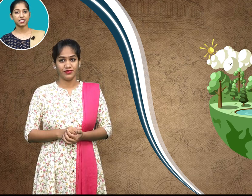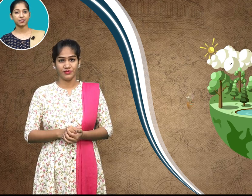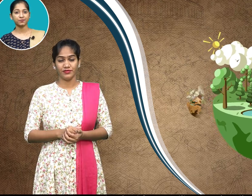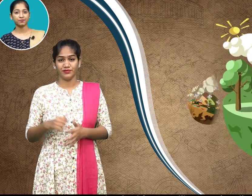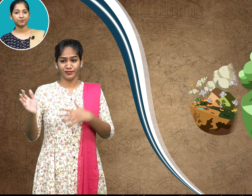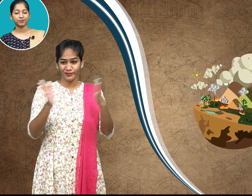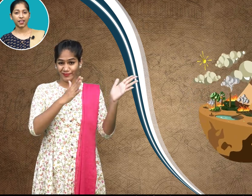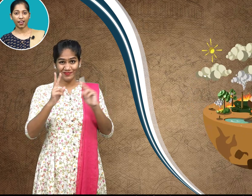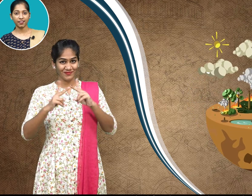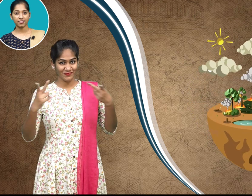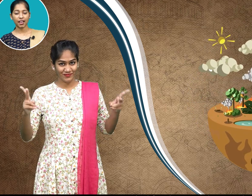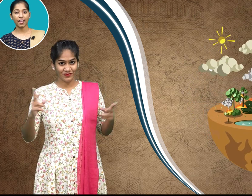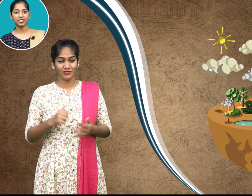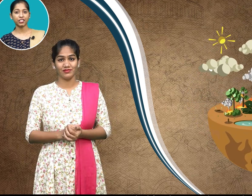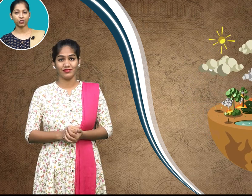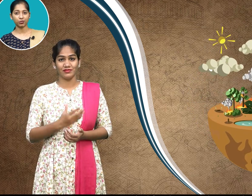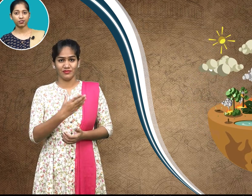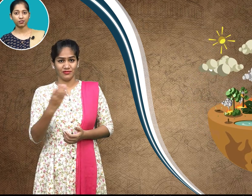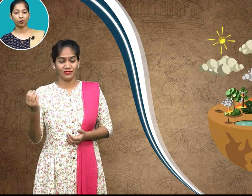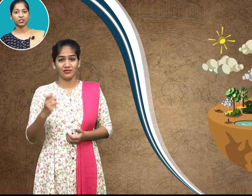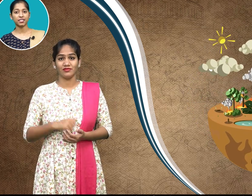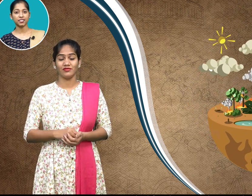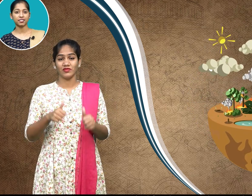and altitude over the earth